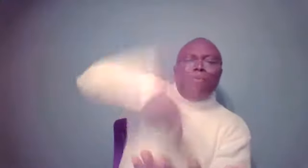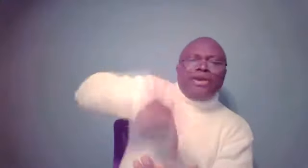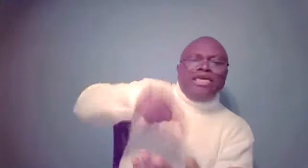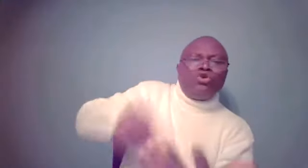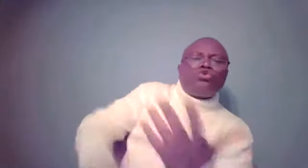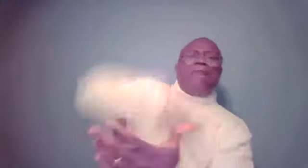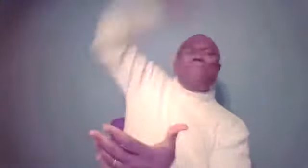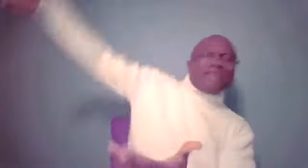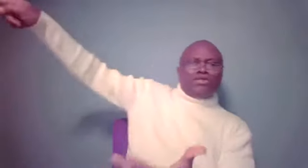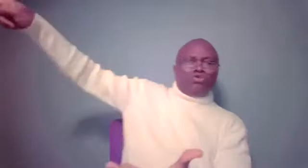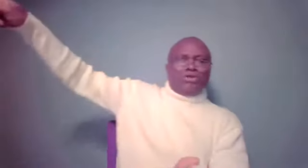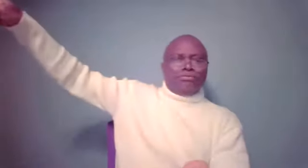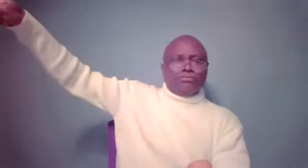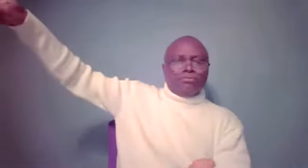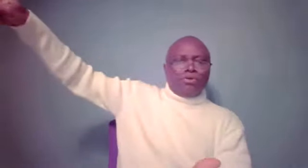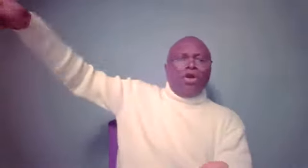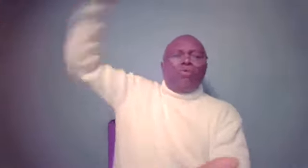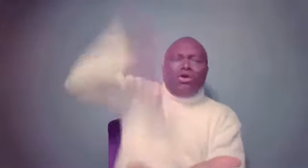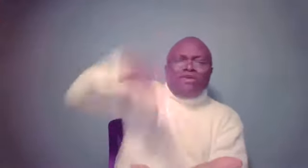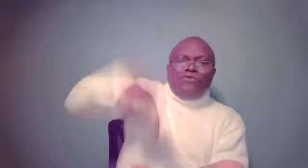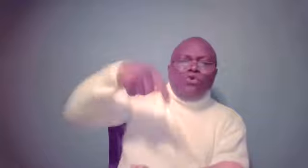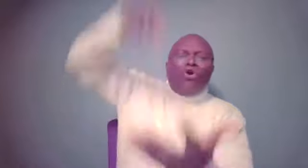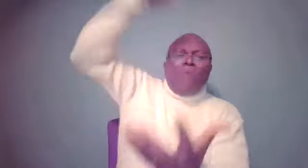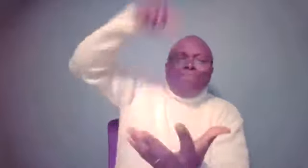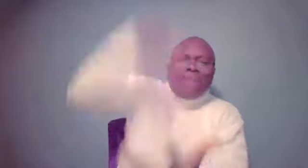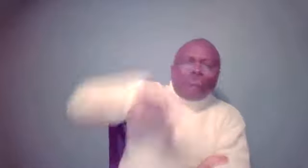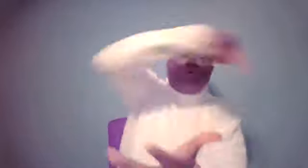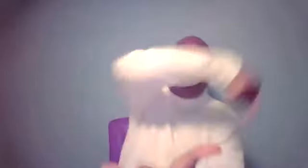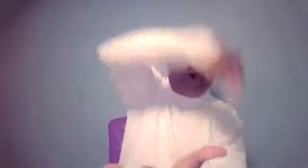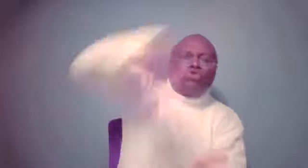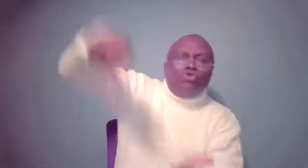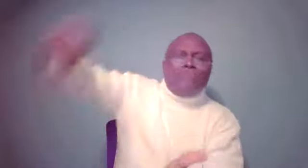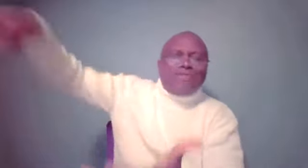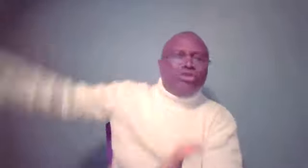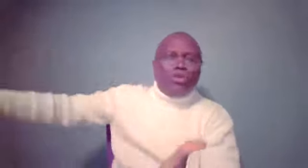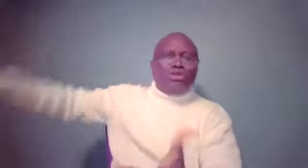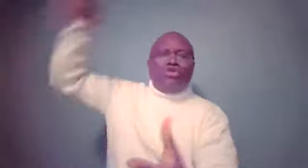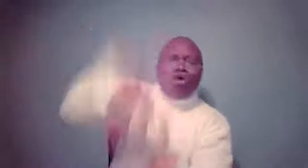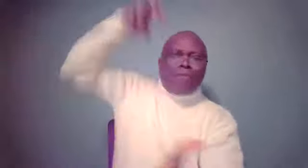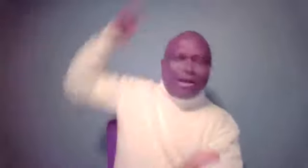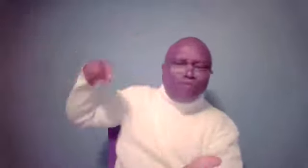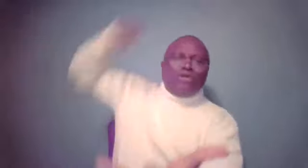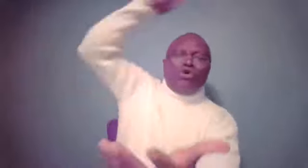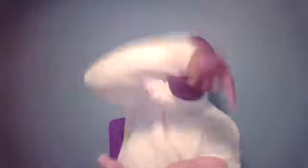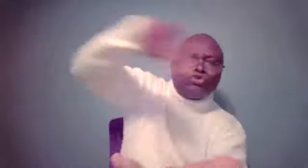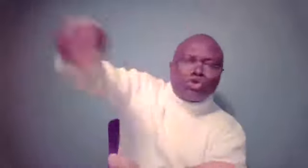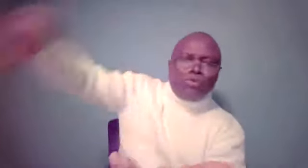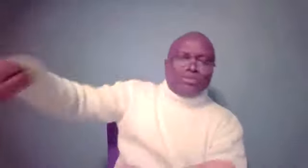bring you to a better situation? What if you were meant to go through that situation? Not come out of it. Go through it.